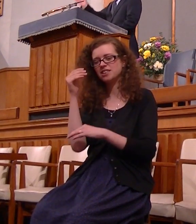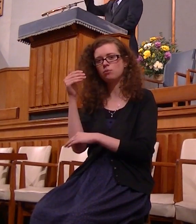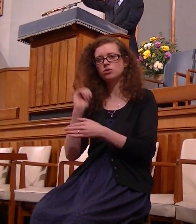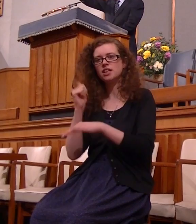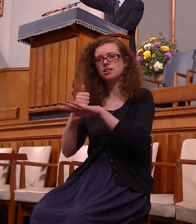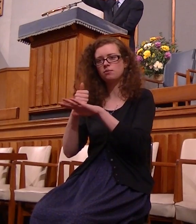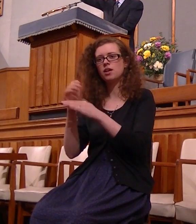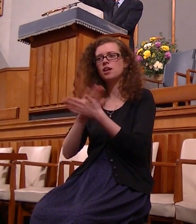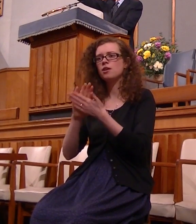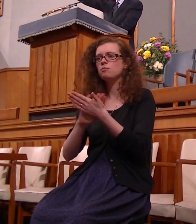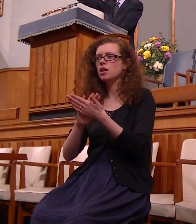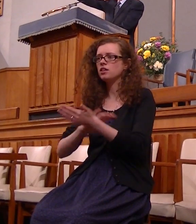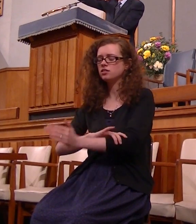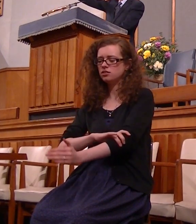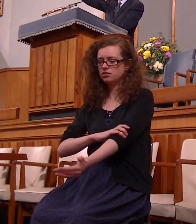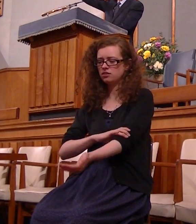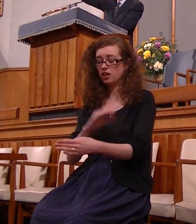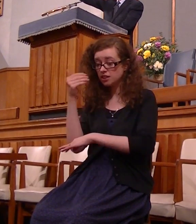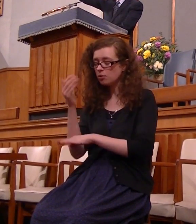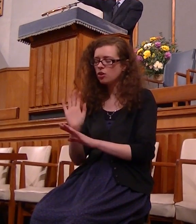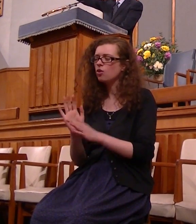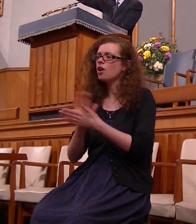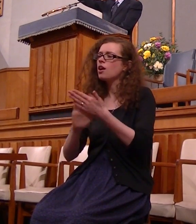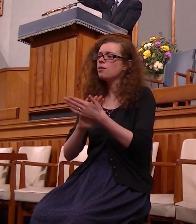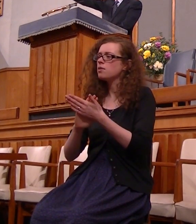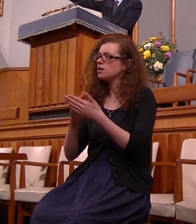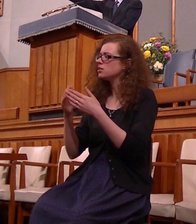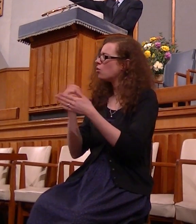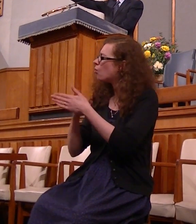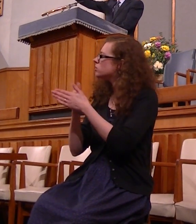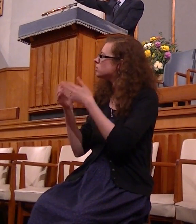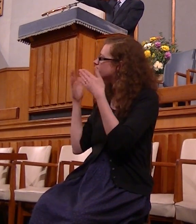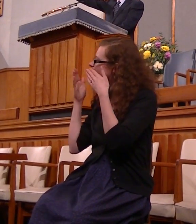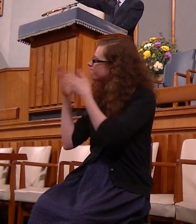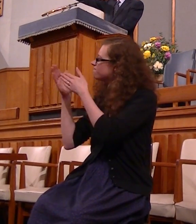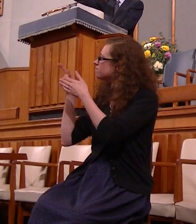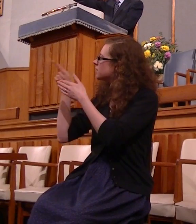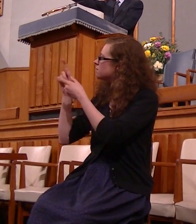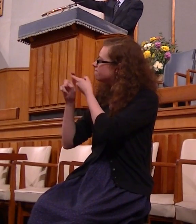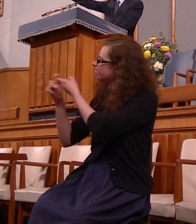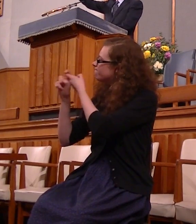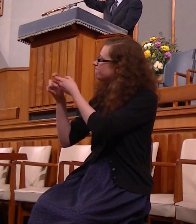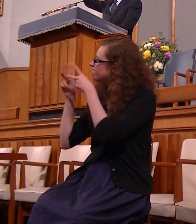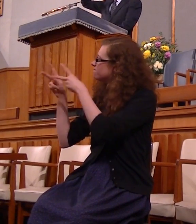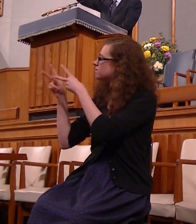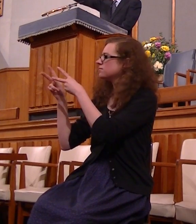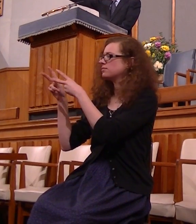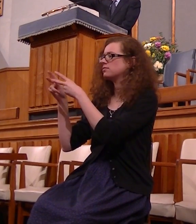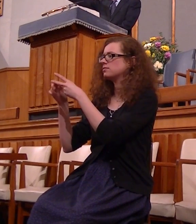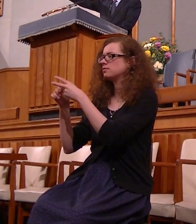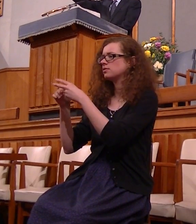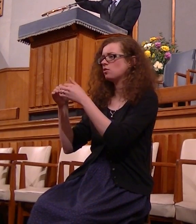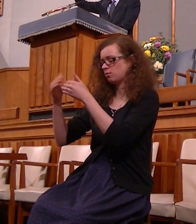I'll keep my eyes on the road that leads to heaven to him from this day forward I am for